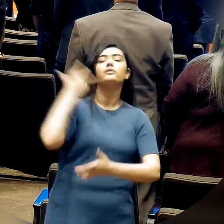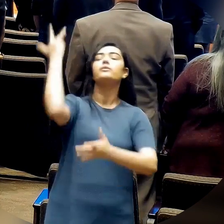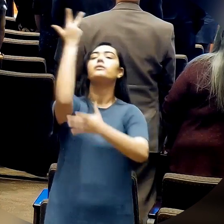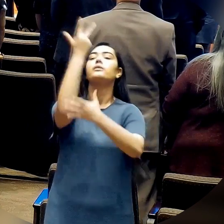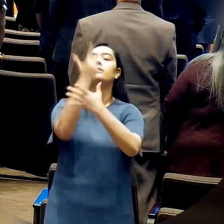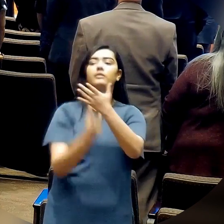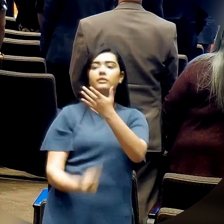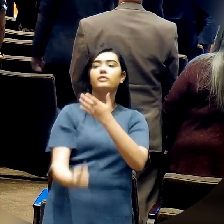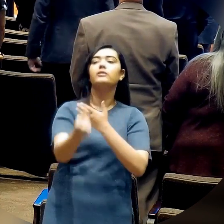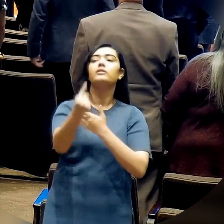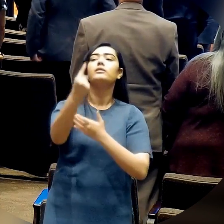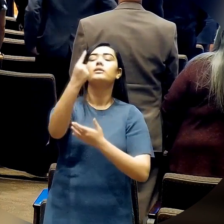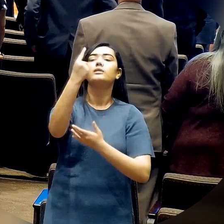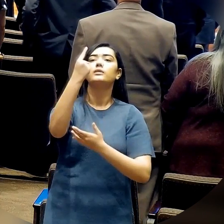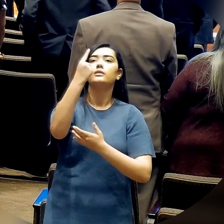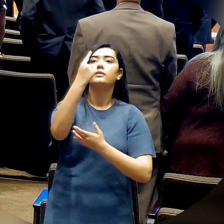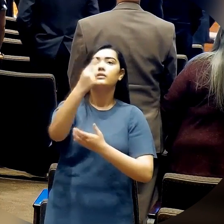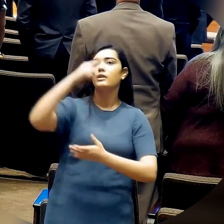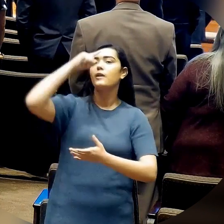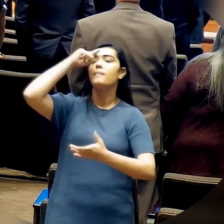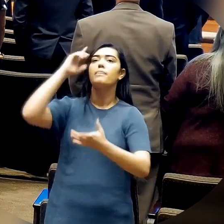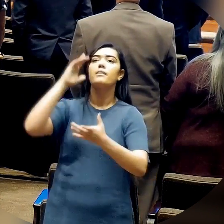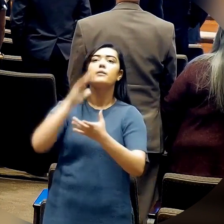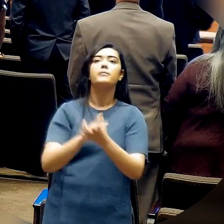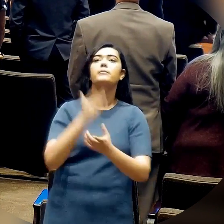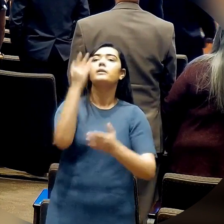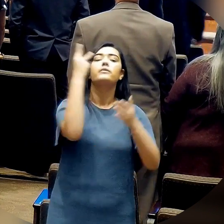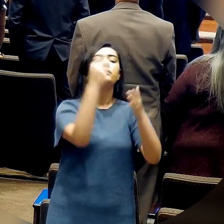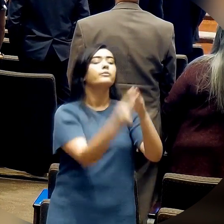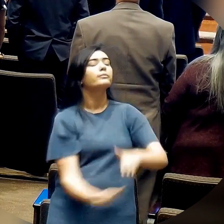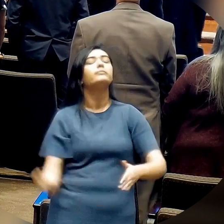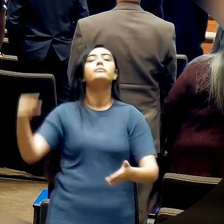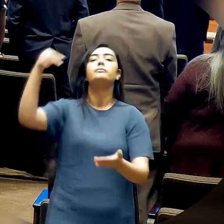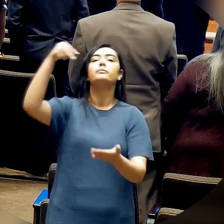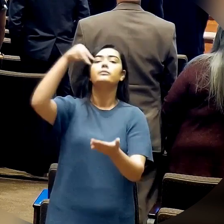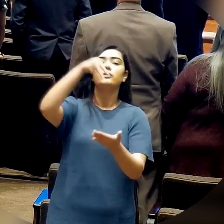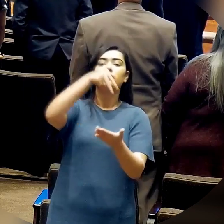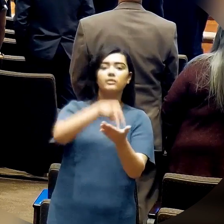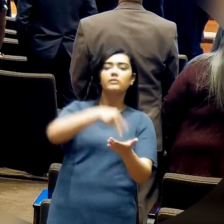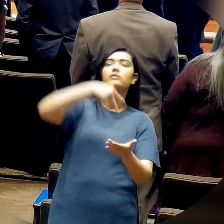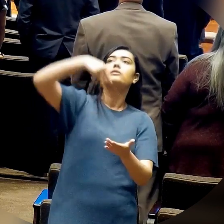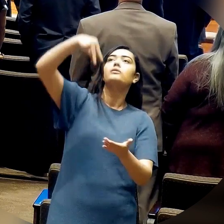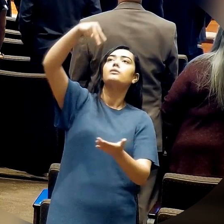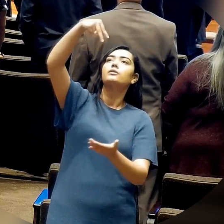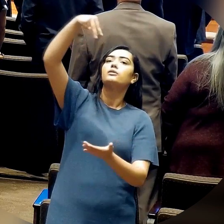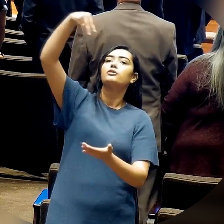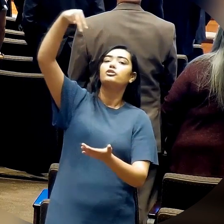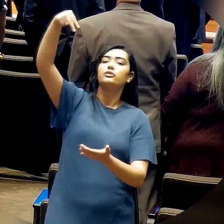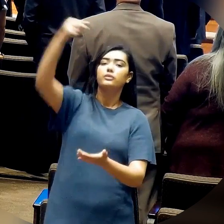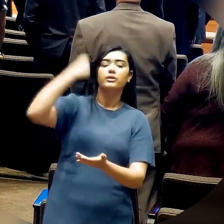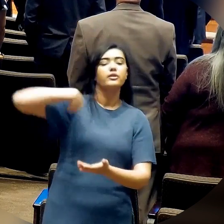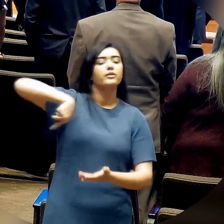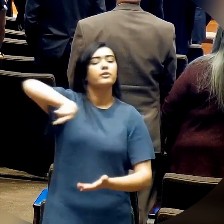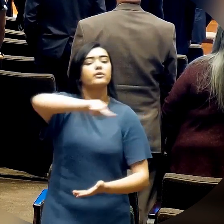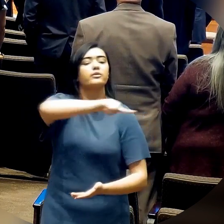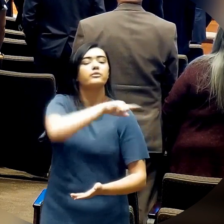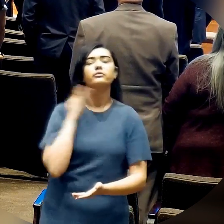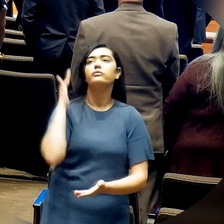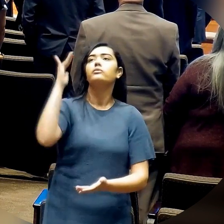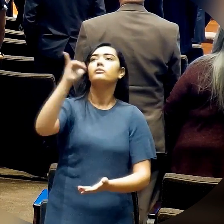one. I believe in the resurrection. That we will rise again. For I